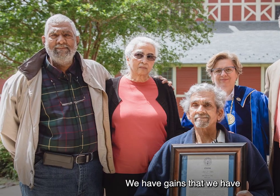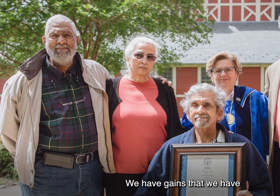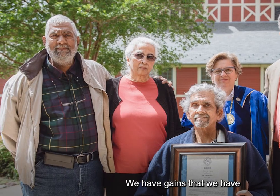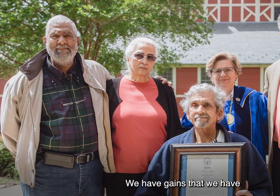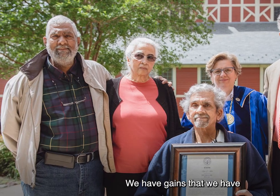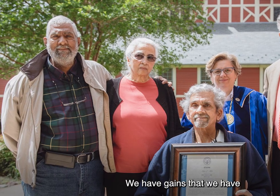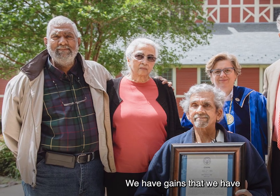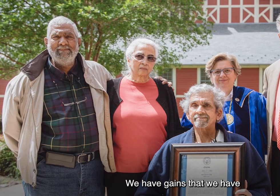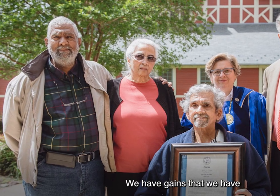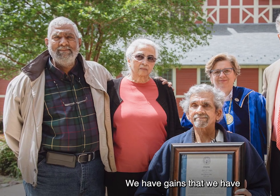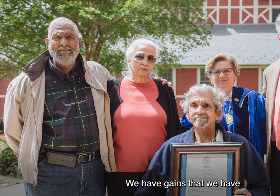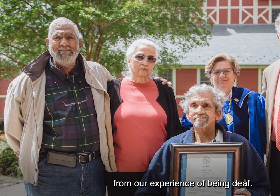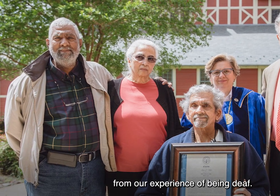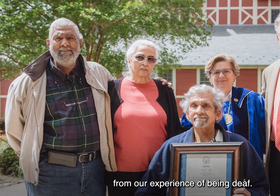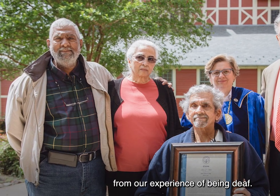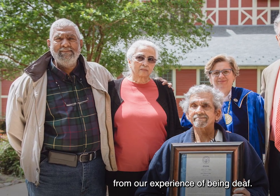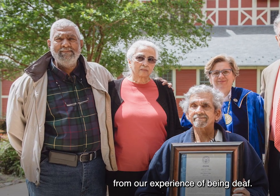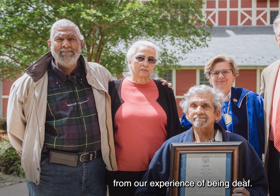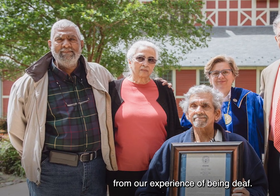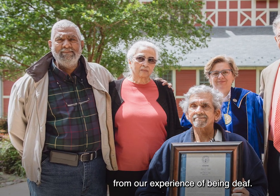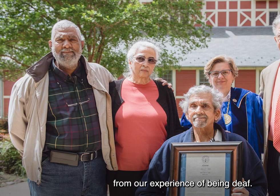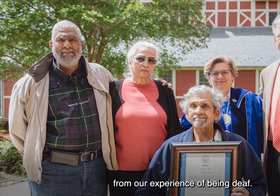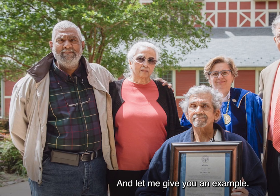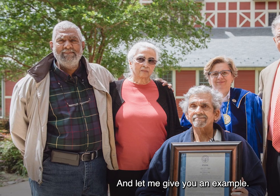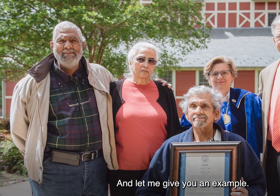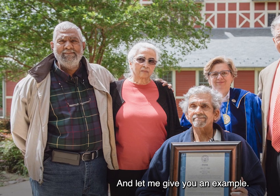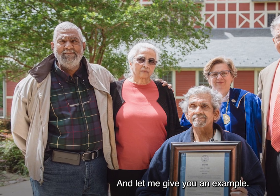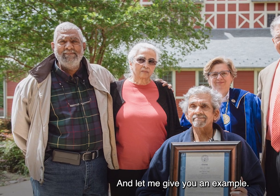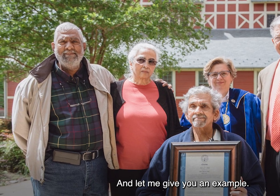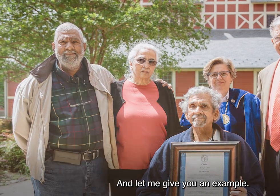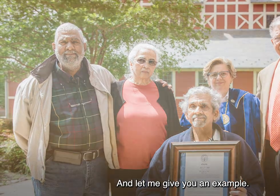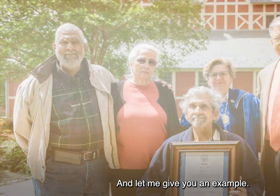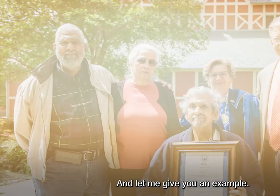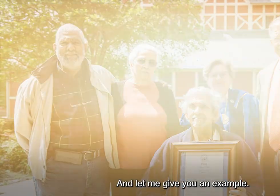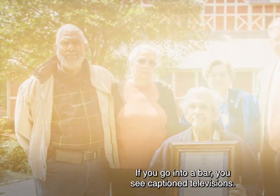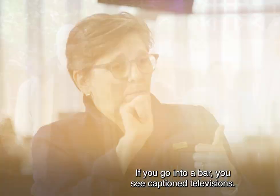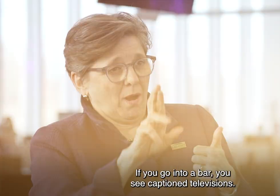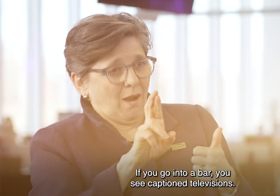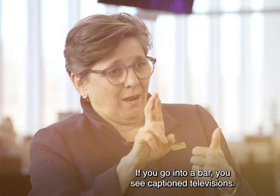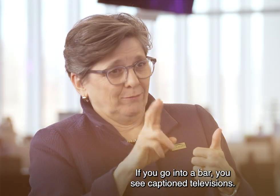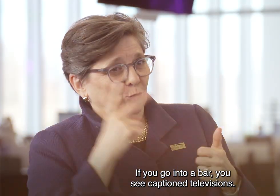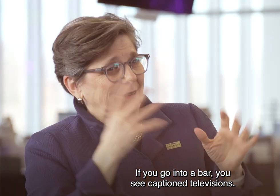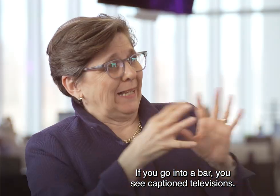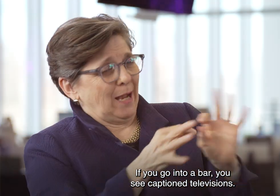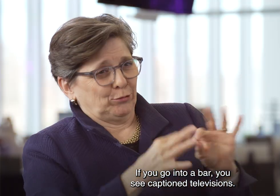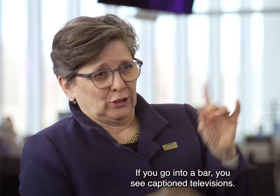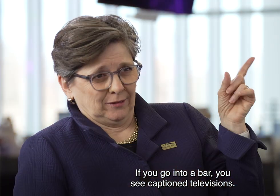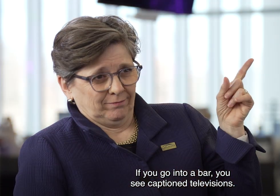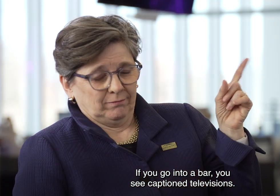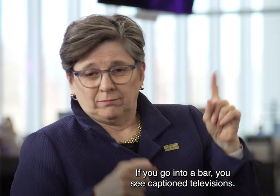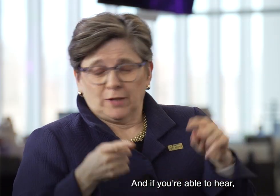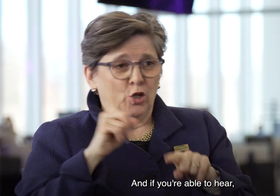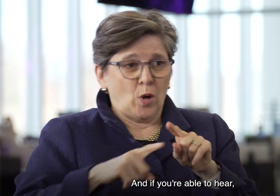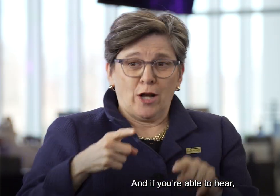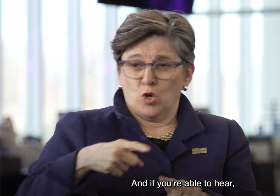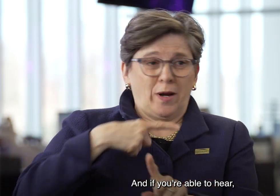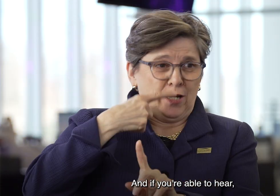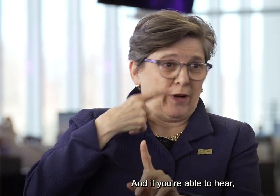have gains that we have from our experience of being Deaf. And let me give you an example. If you go into a bar, you see captioned televisions. And